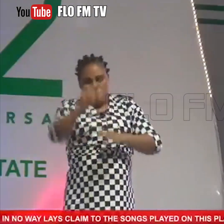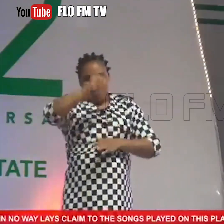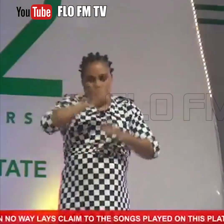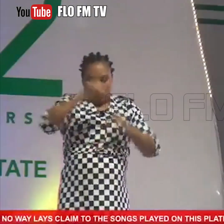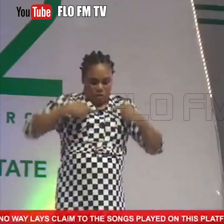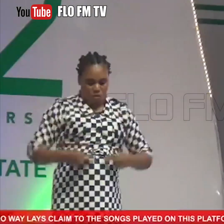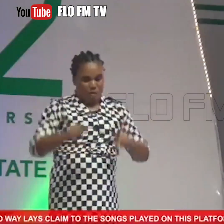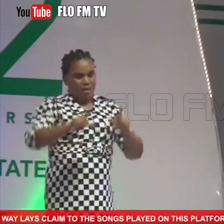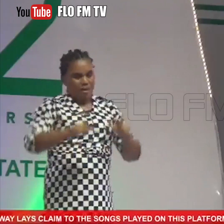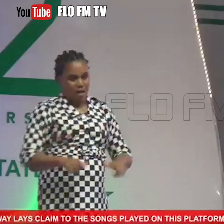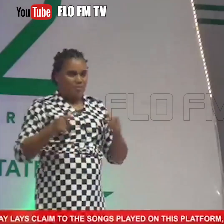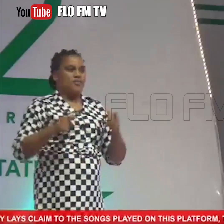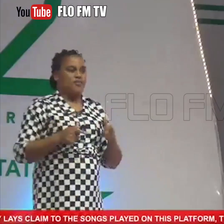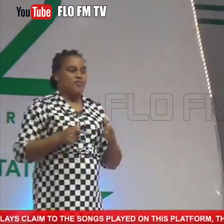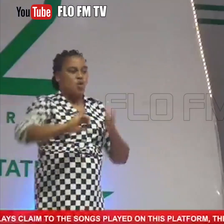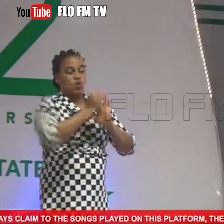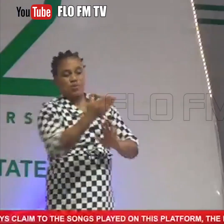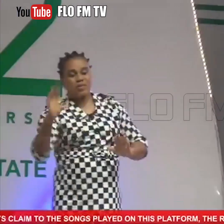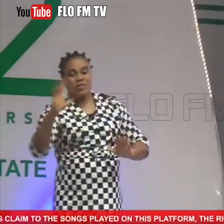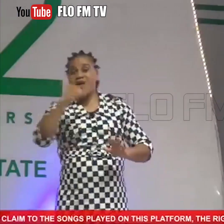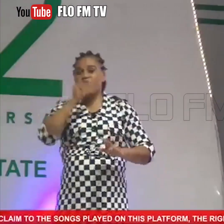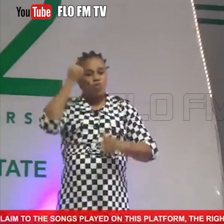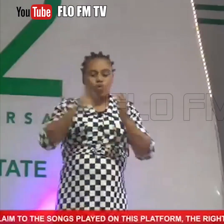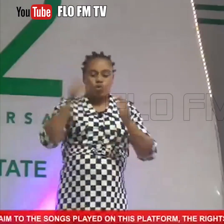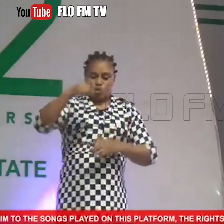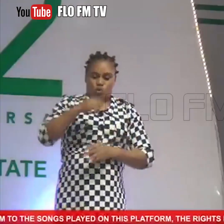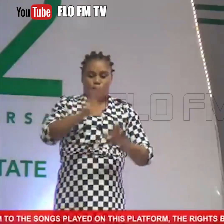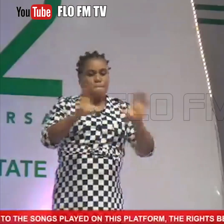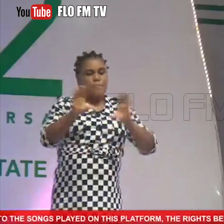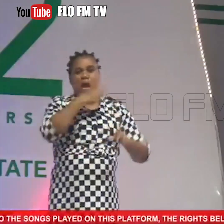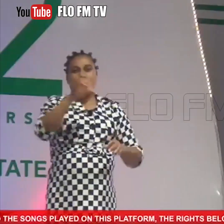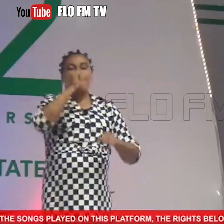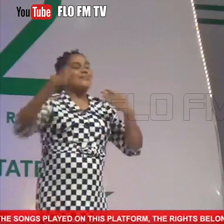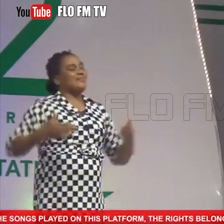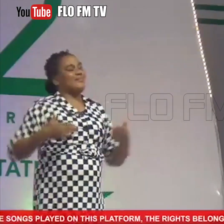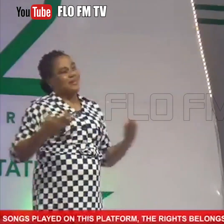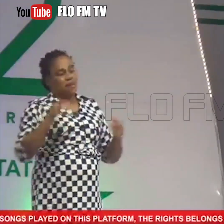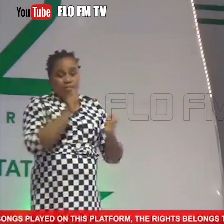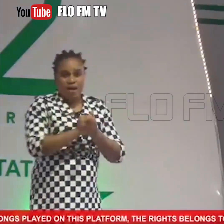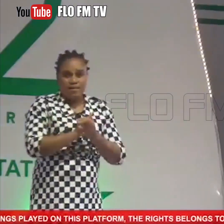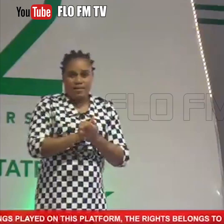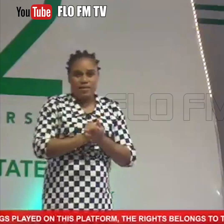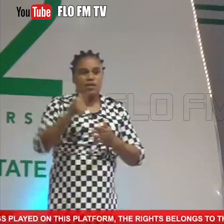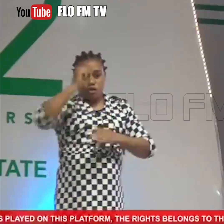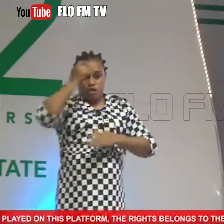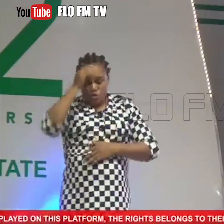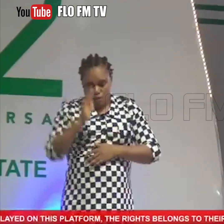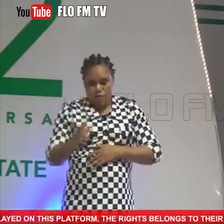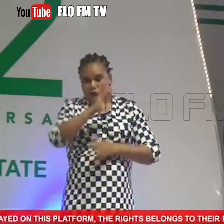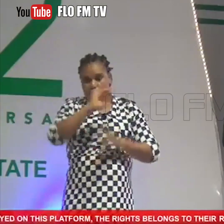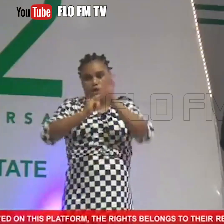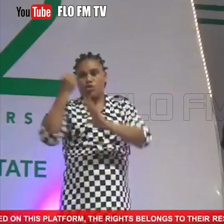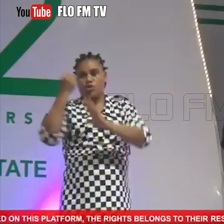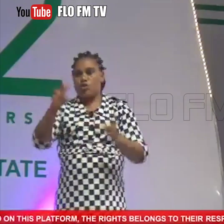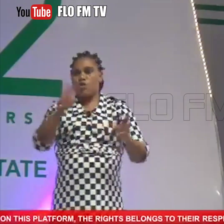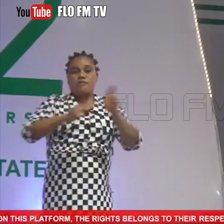human life. Those things are not what we ought to be. And I'm glad that the governor and those